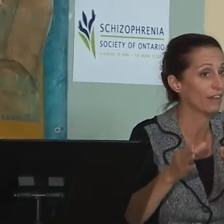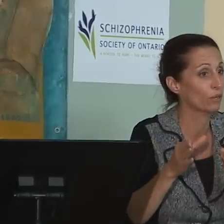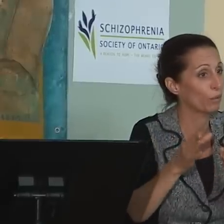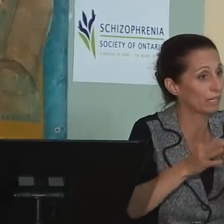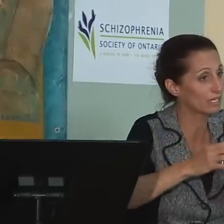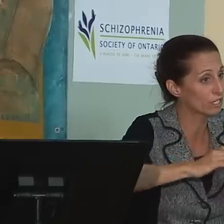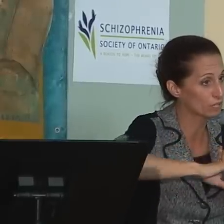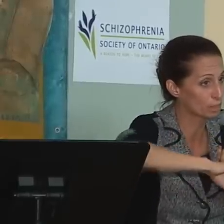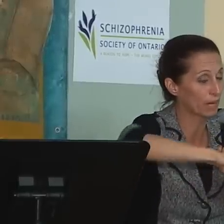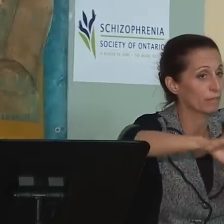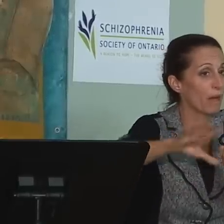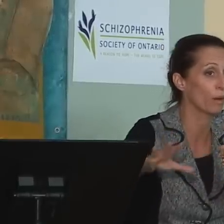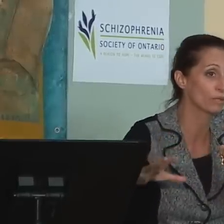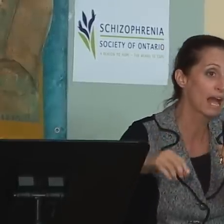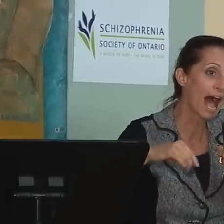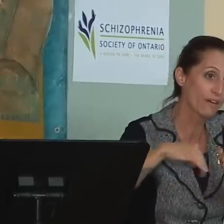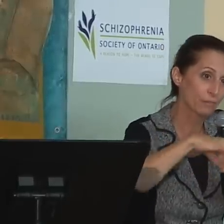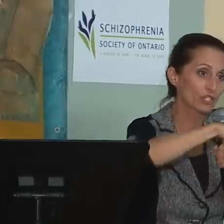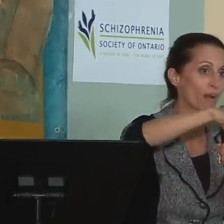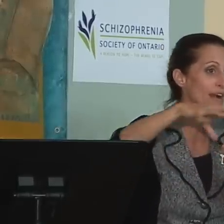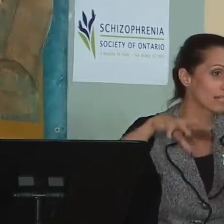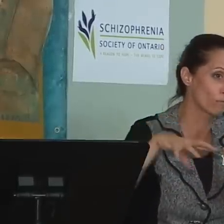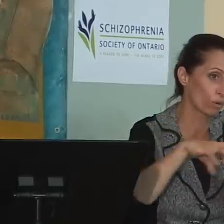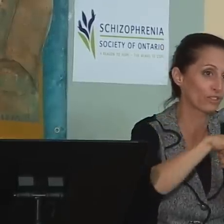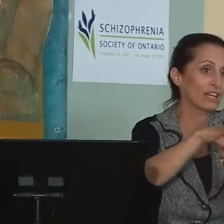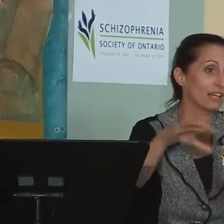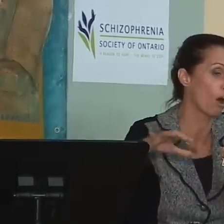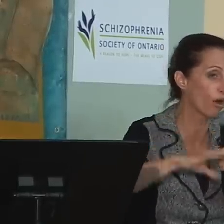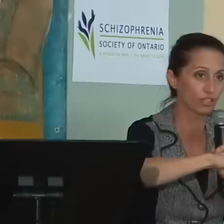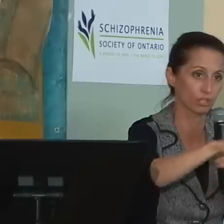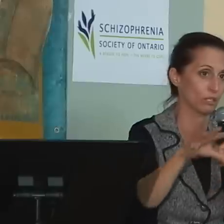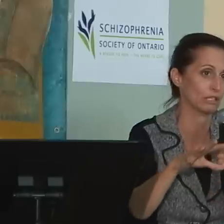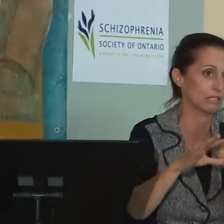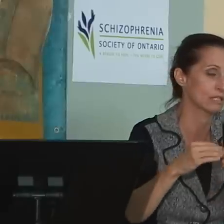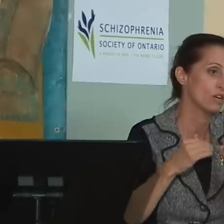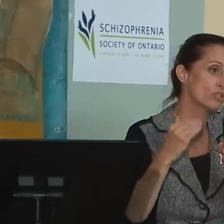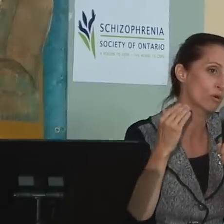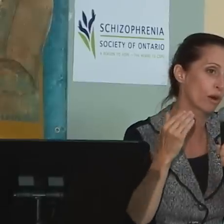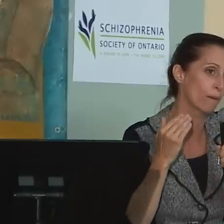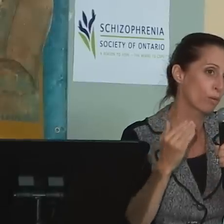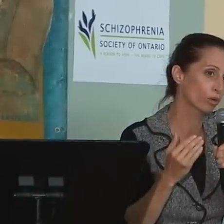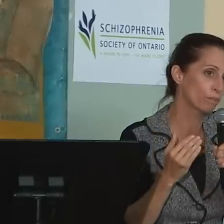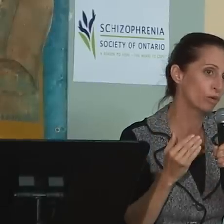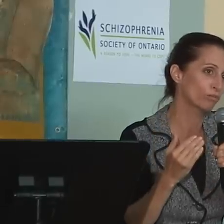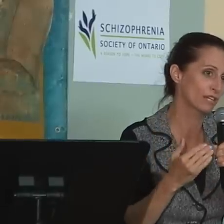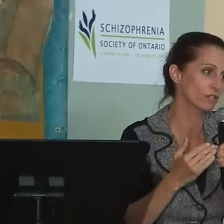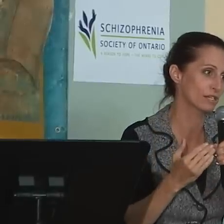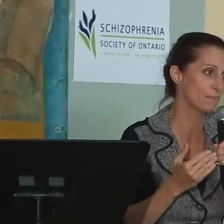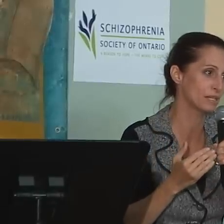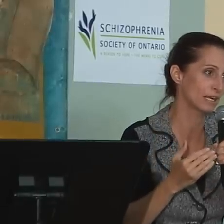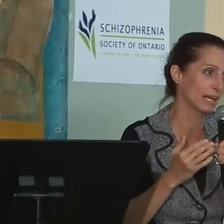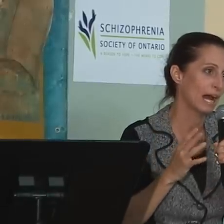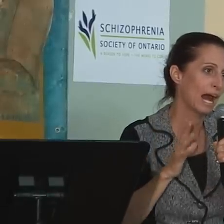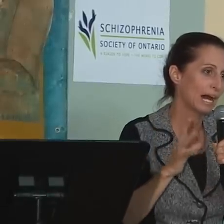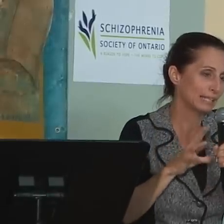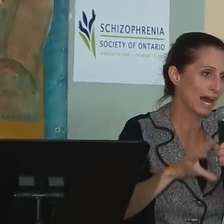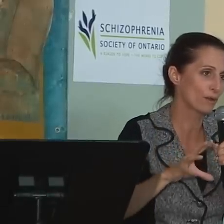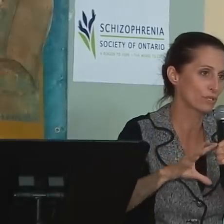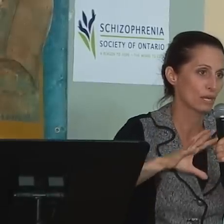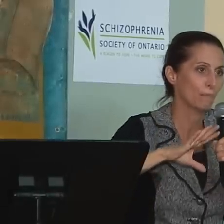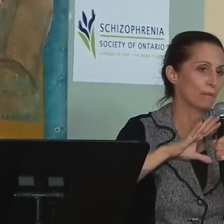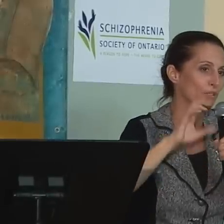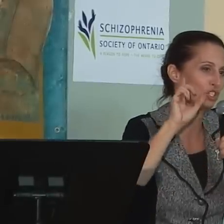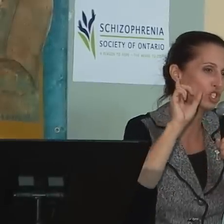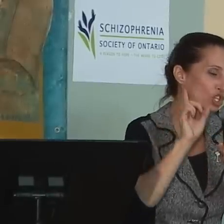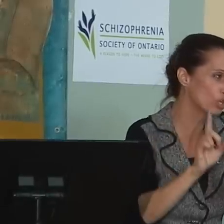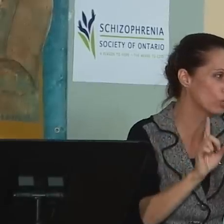that. I think what we need to do is spread them out. Have them interact more in all the communities. So a portable rental subsidy allows